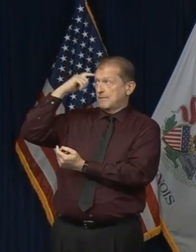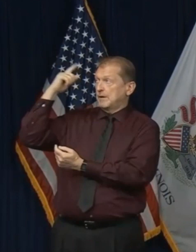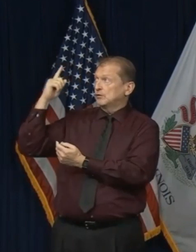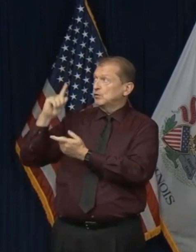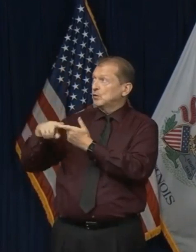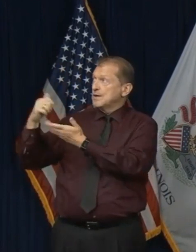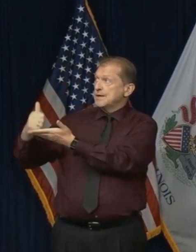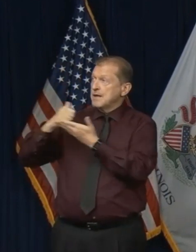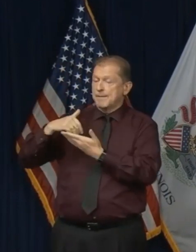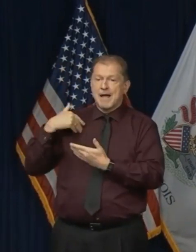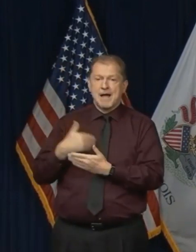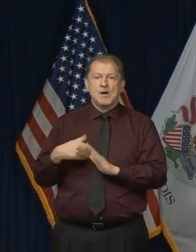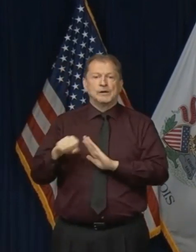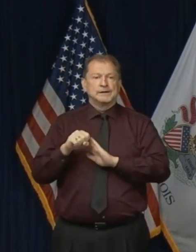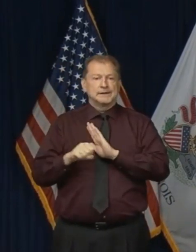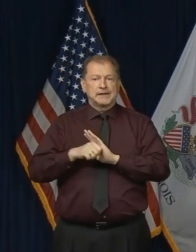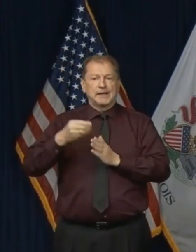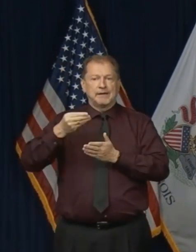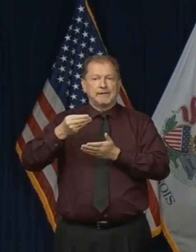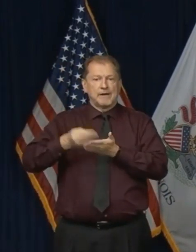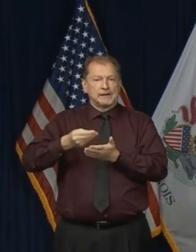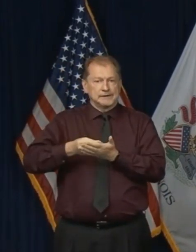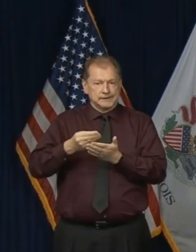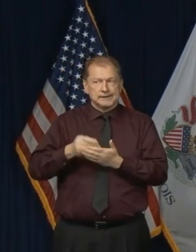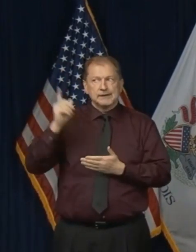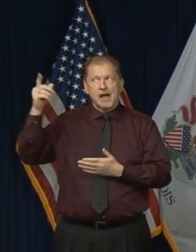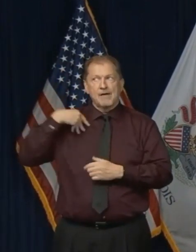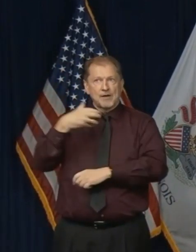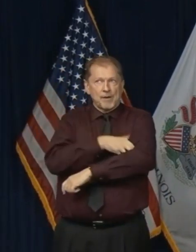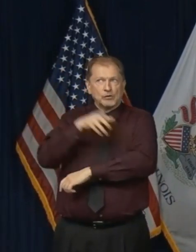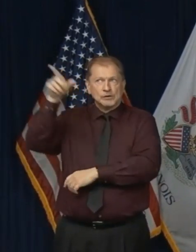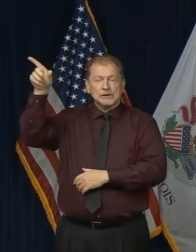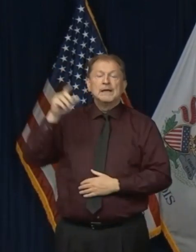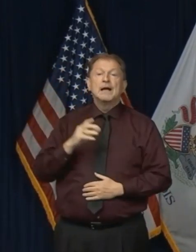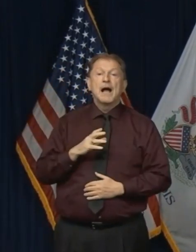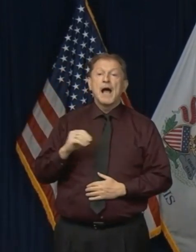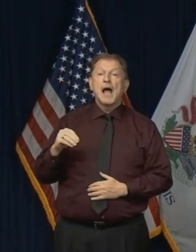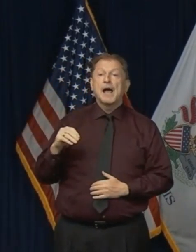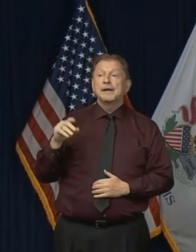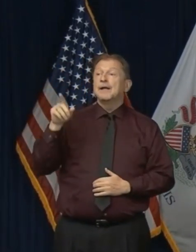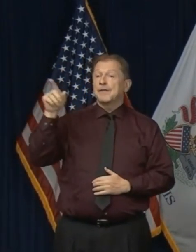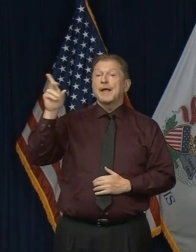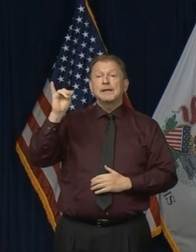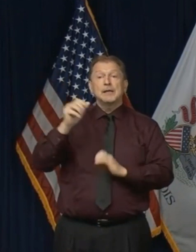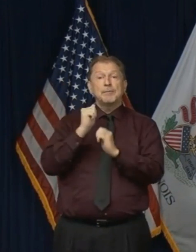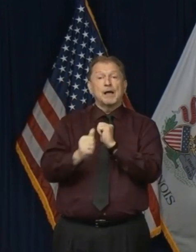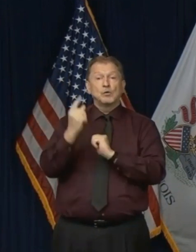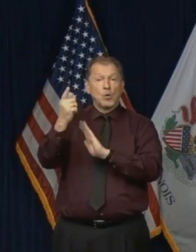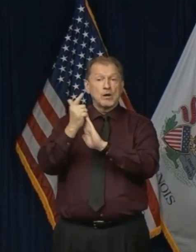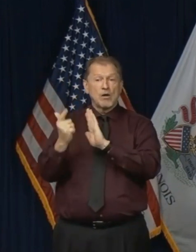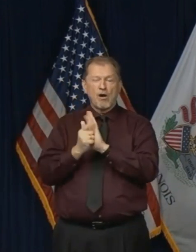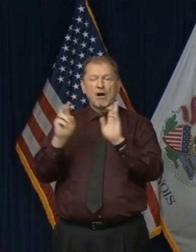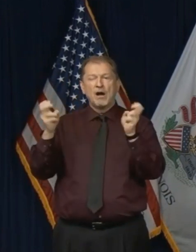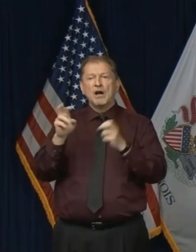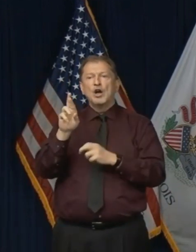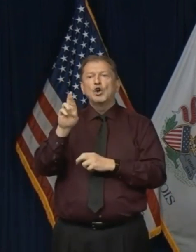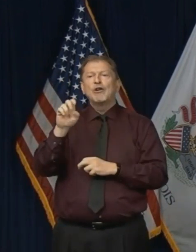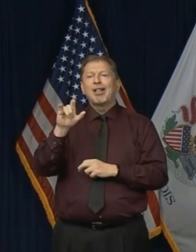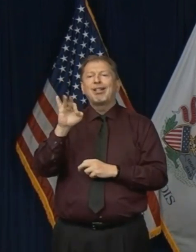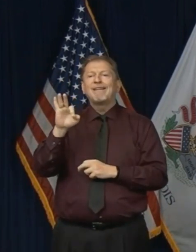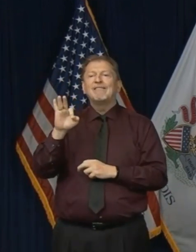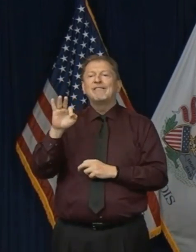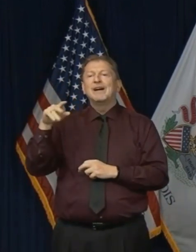to help our state finances the way that the federal government can. It already has done one package, this relief package three